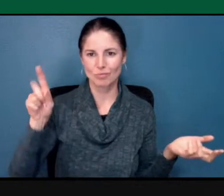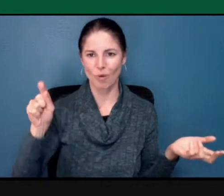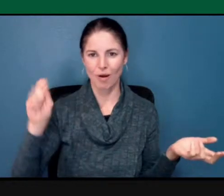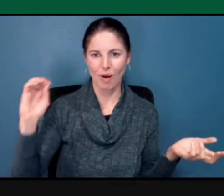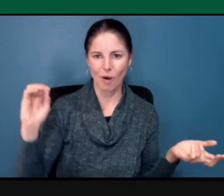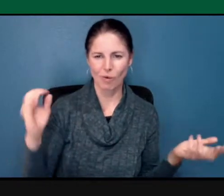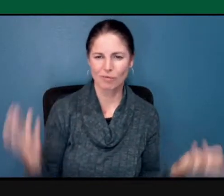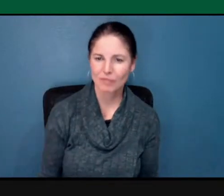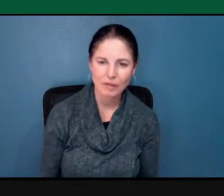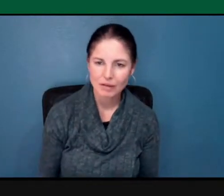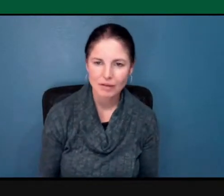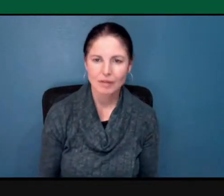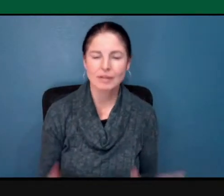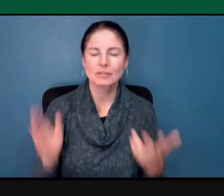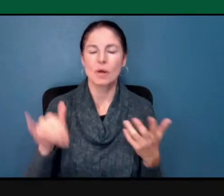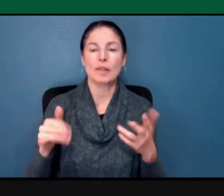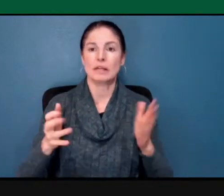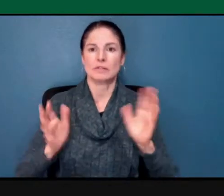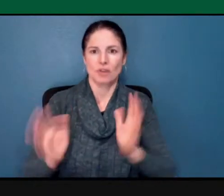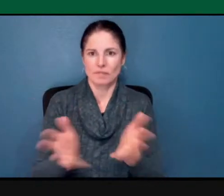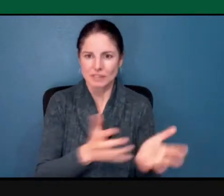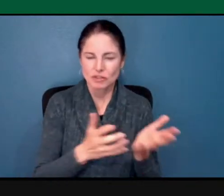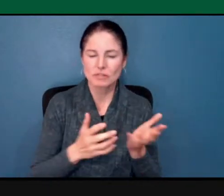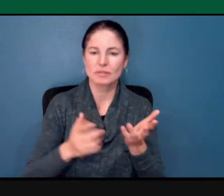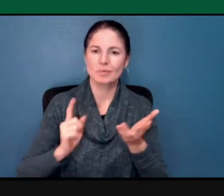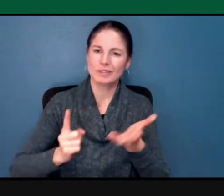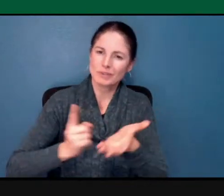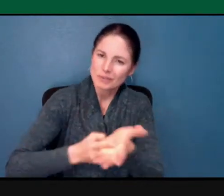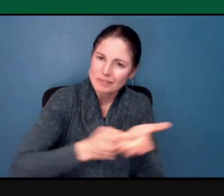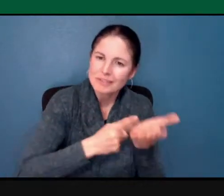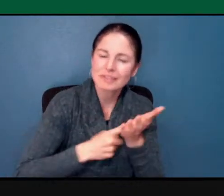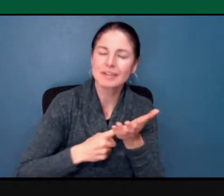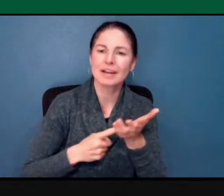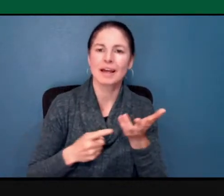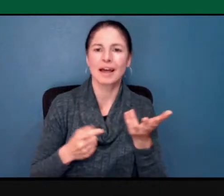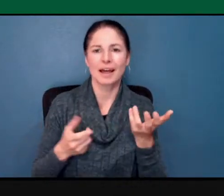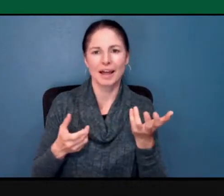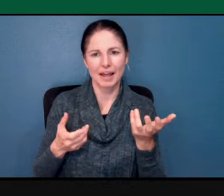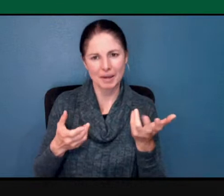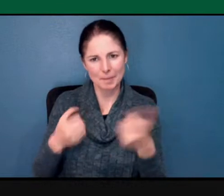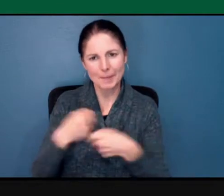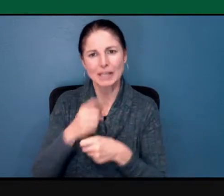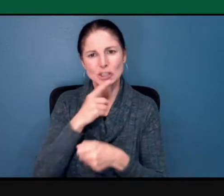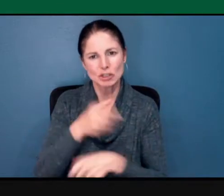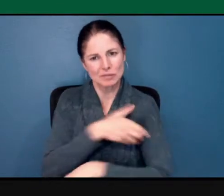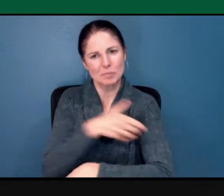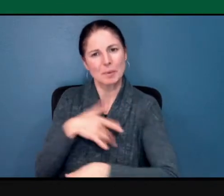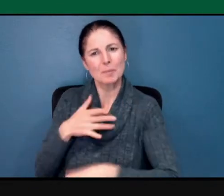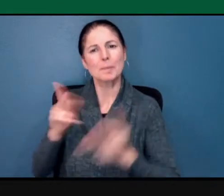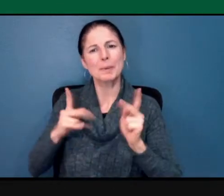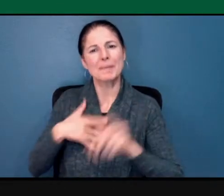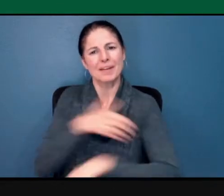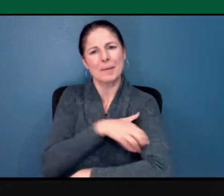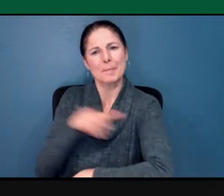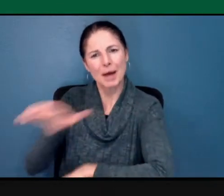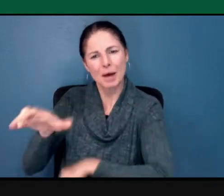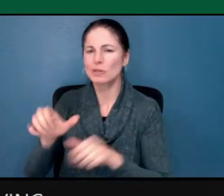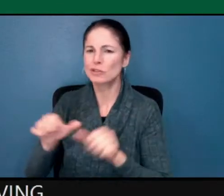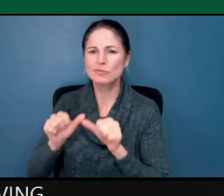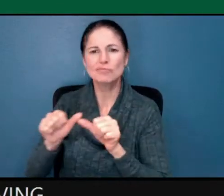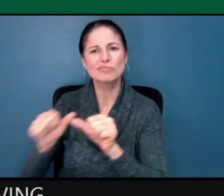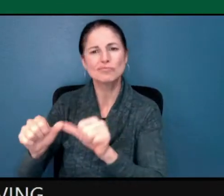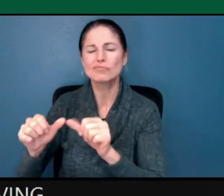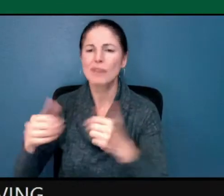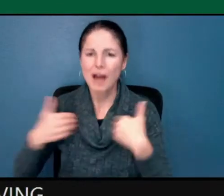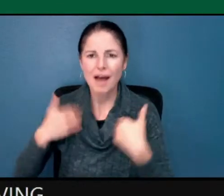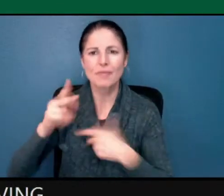and we need to help people instill confidence in having these very difficult conversations. And one of the ways that we